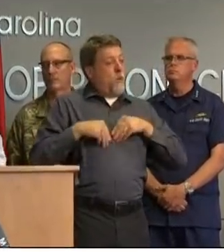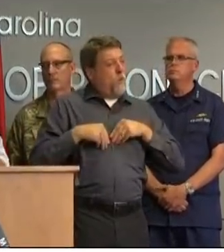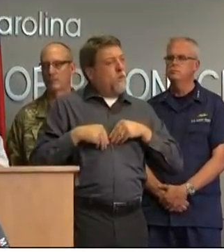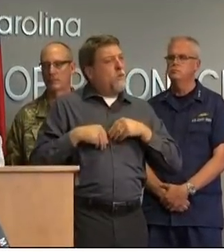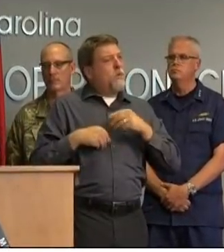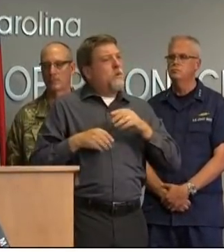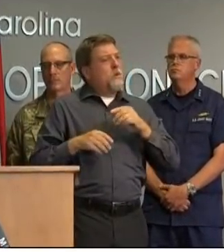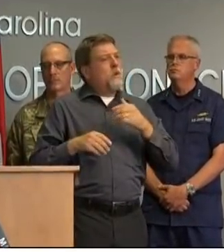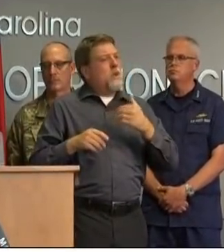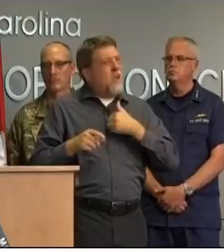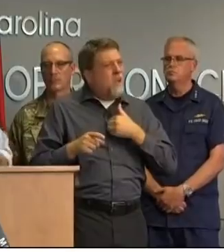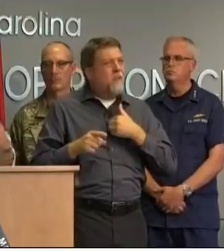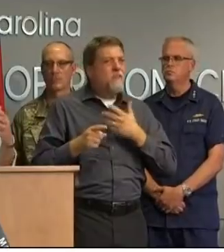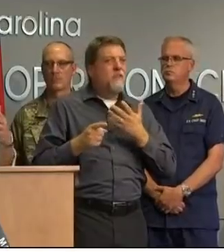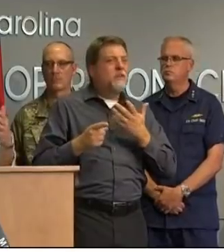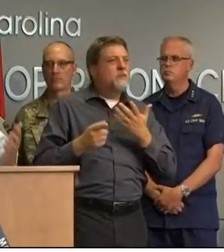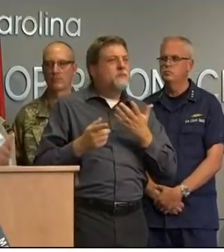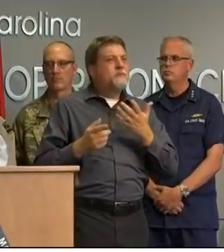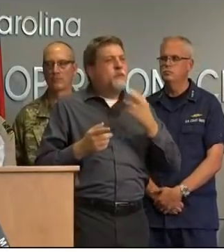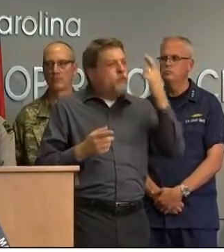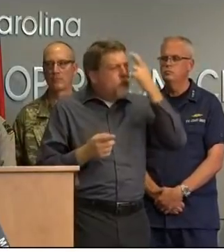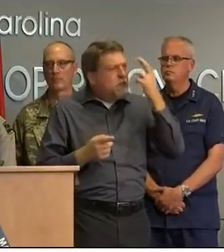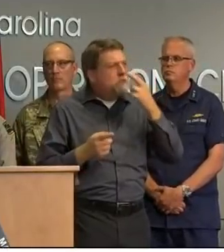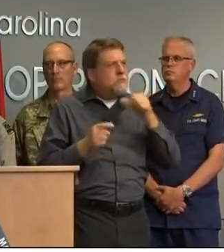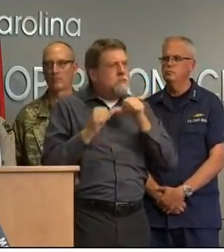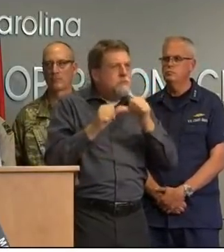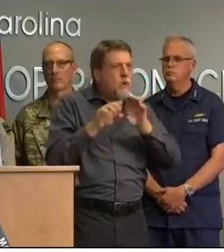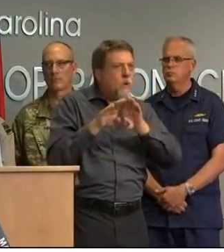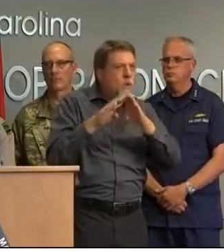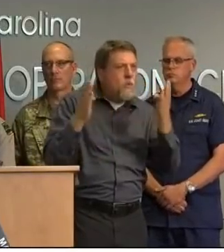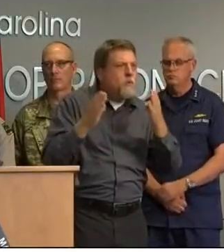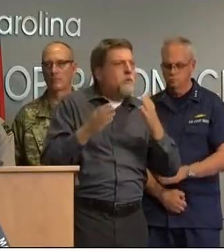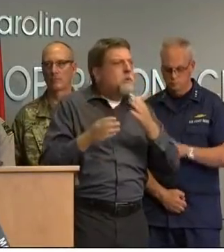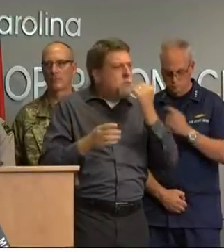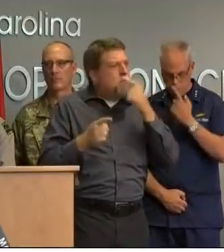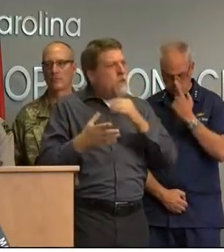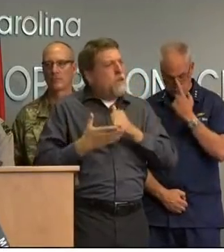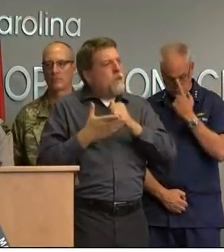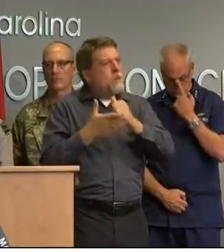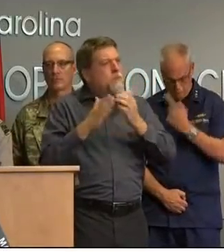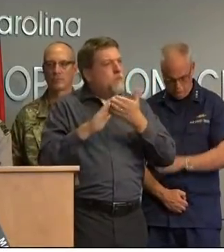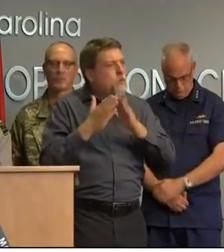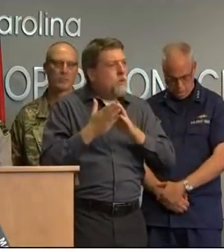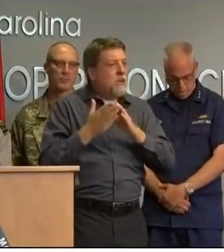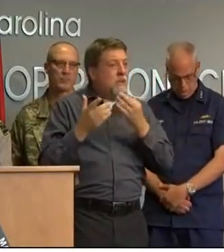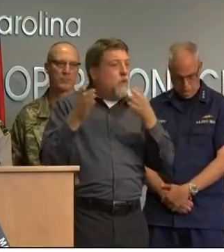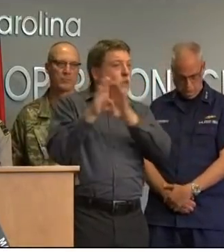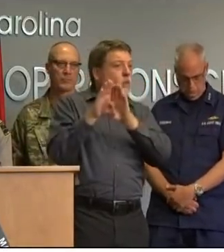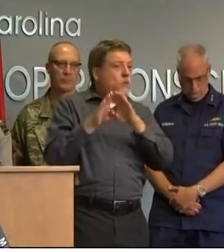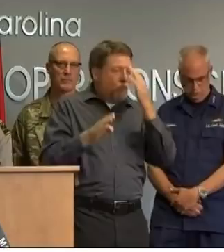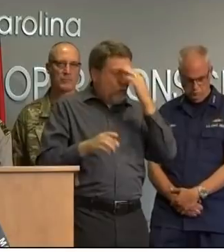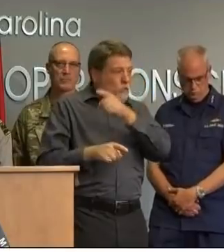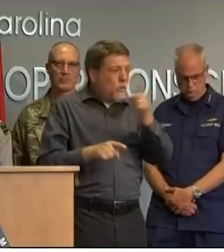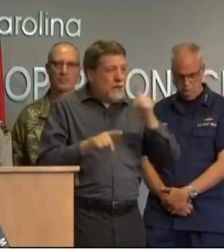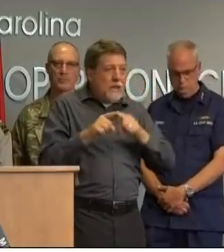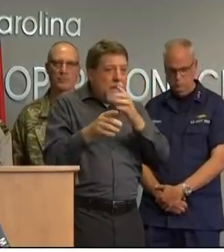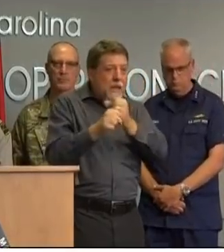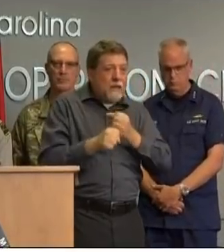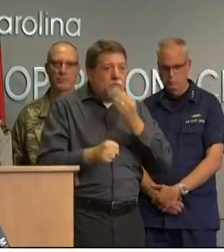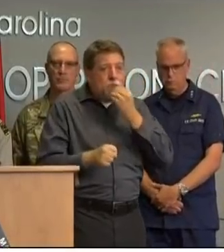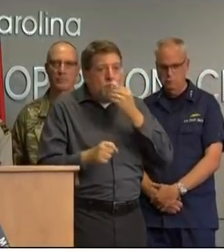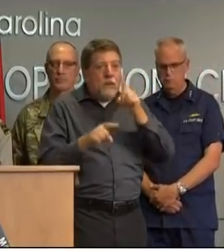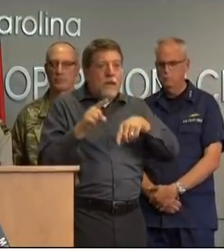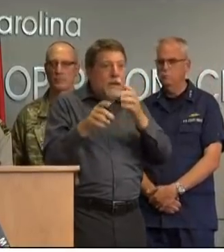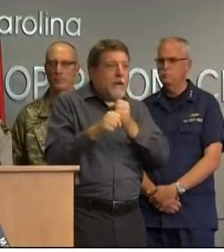that they're open uh stay open late make sure that their goods and services are available for people in need but